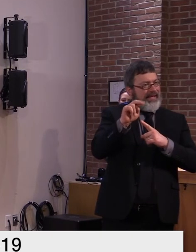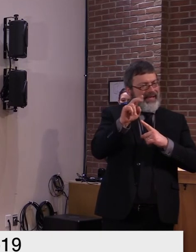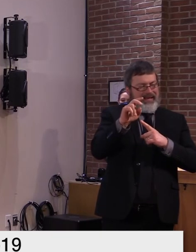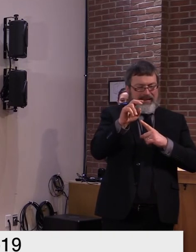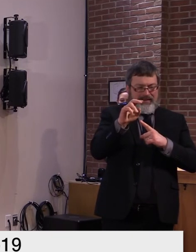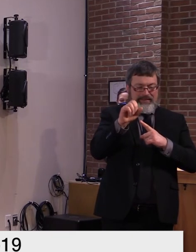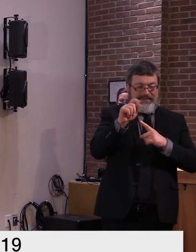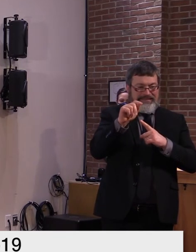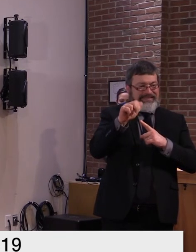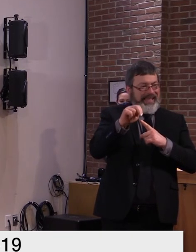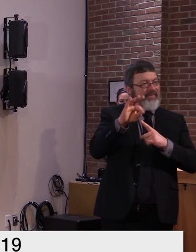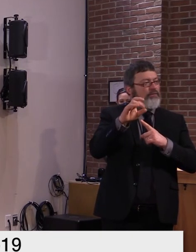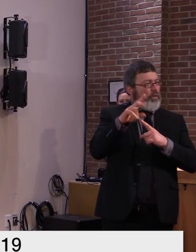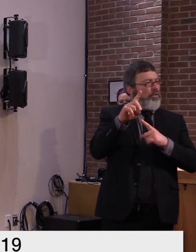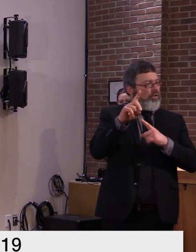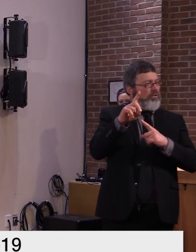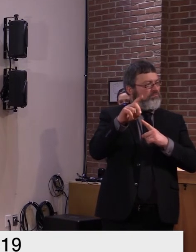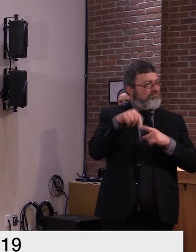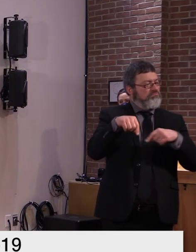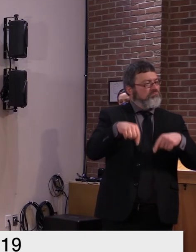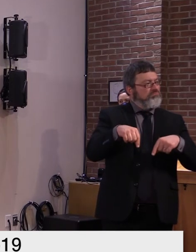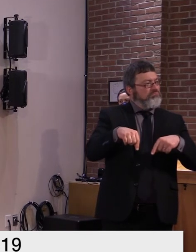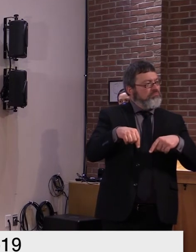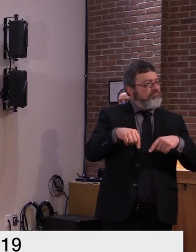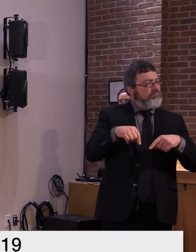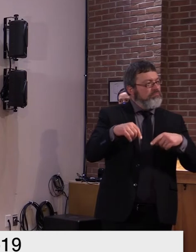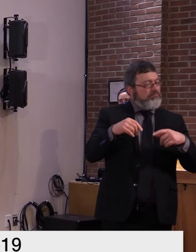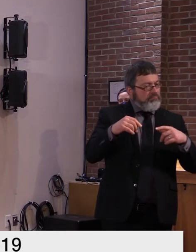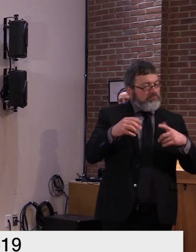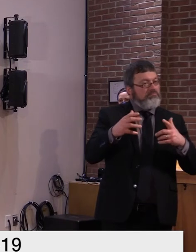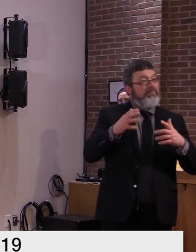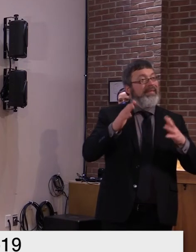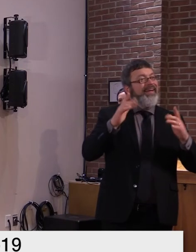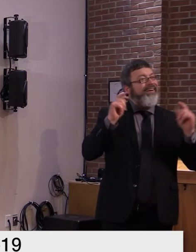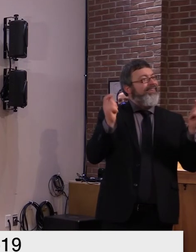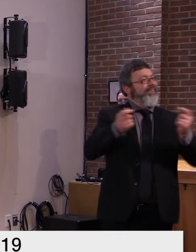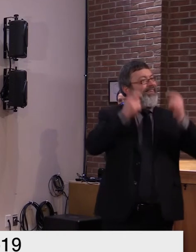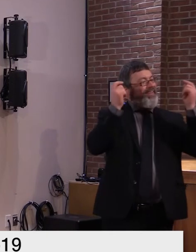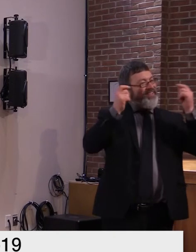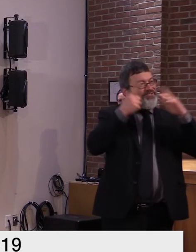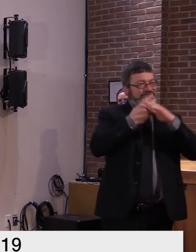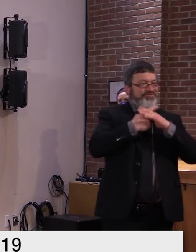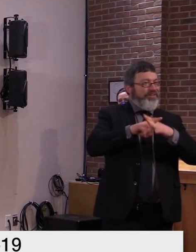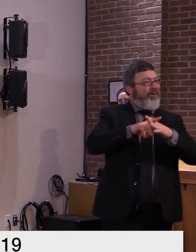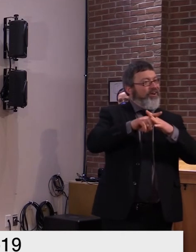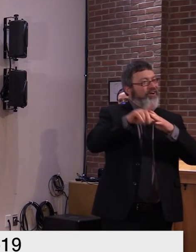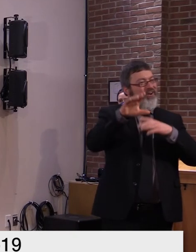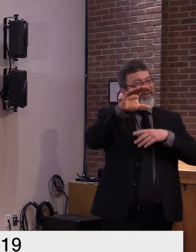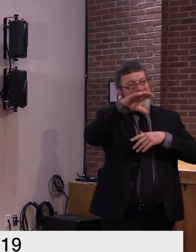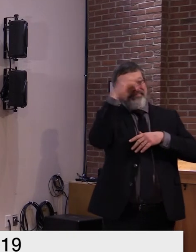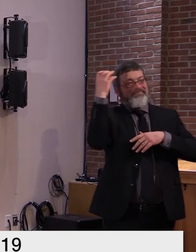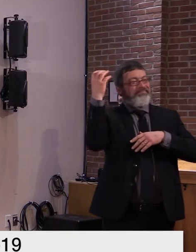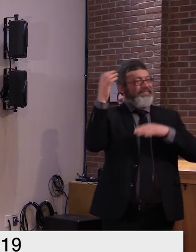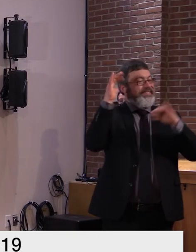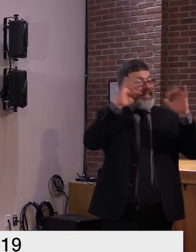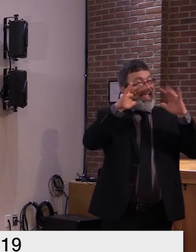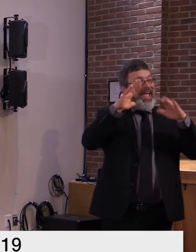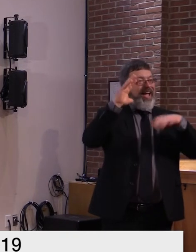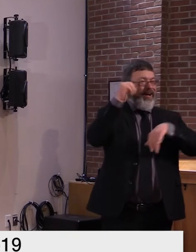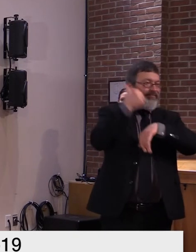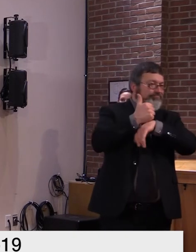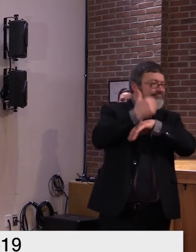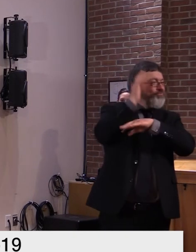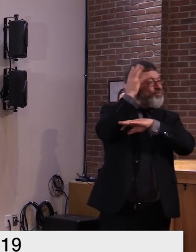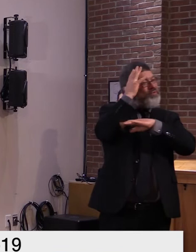that they regard the state's COVID-19 regulations as violating their constitutional rights. So my question is, what's your message to